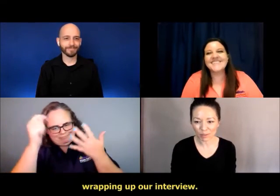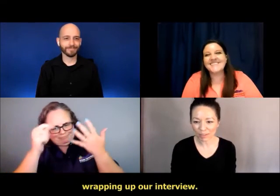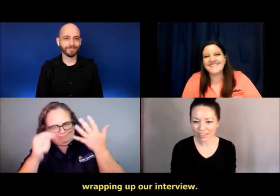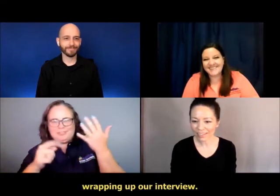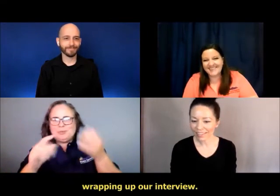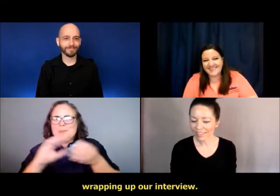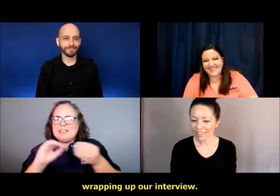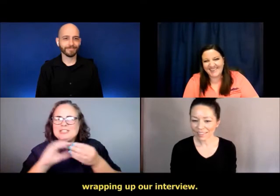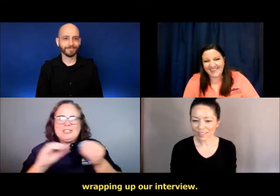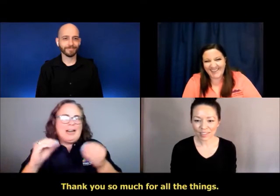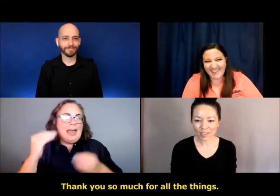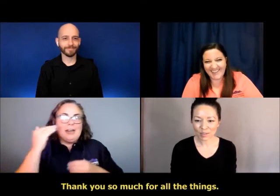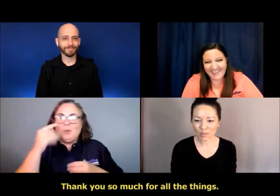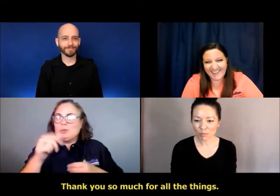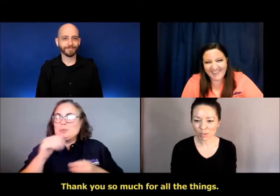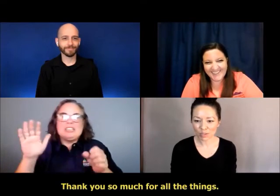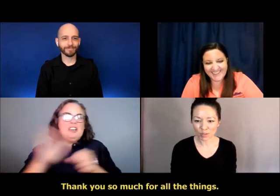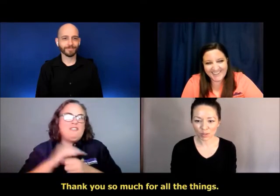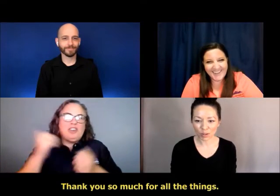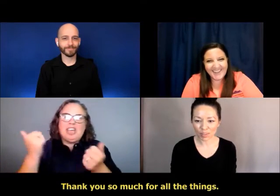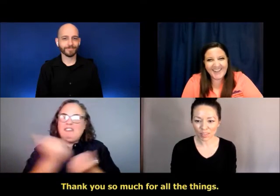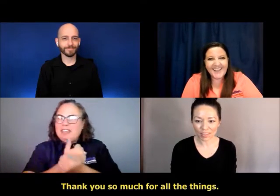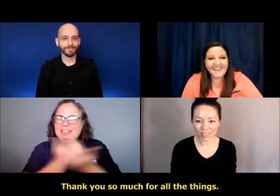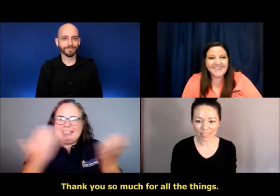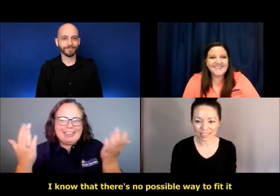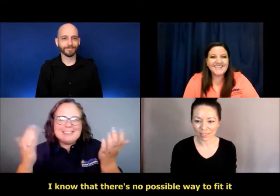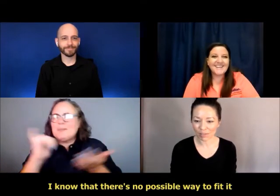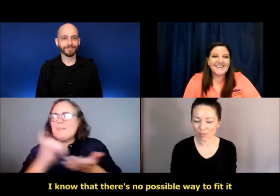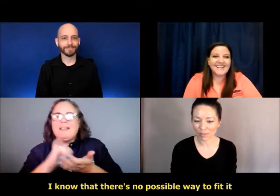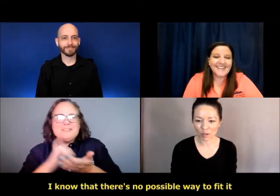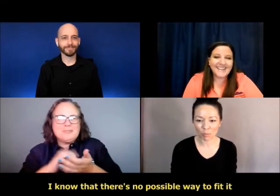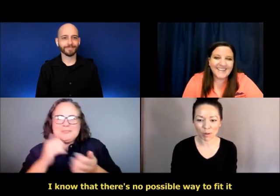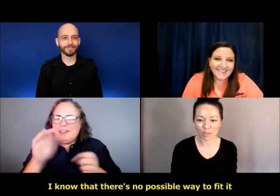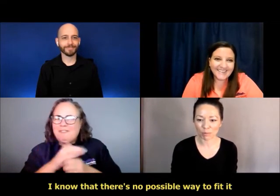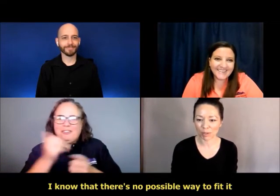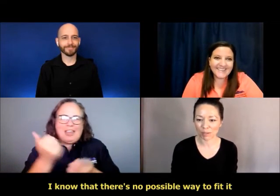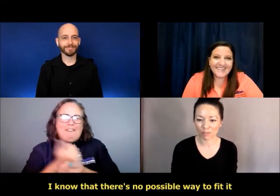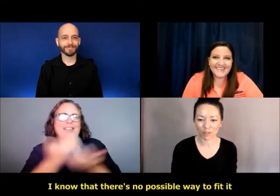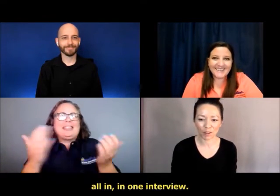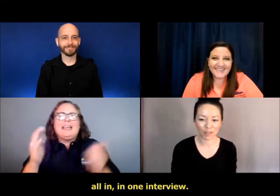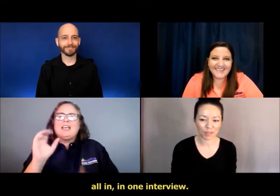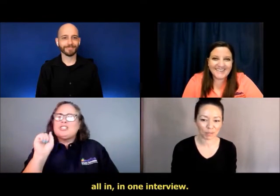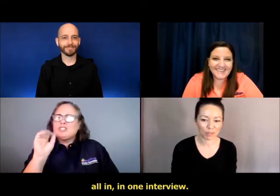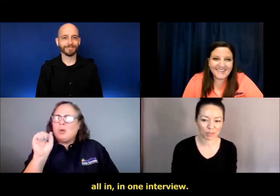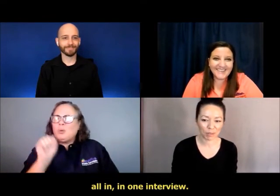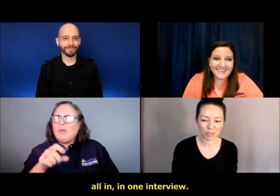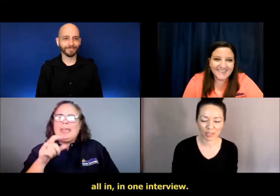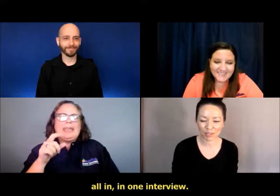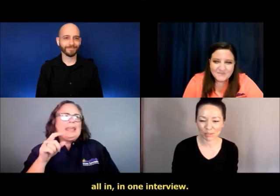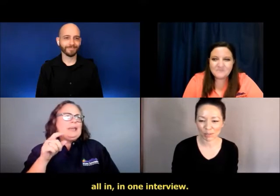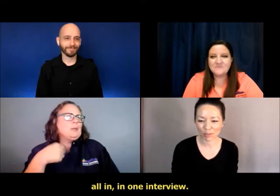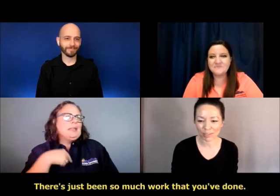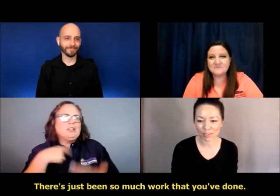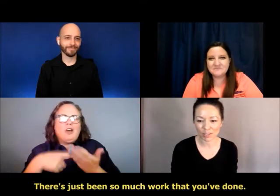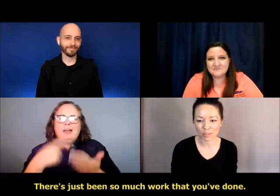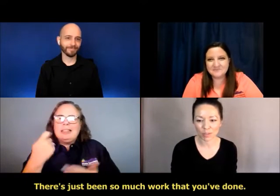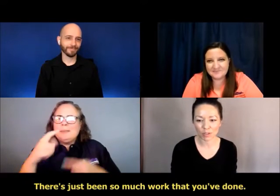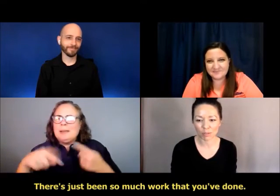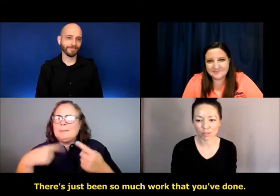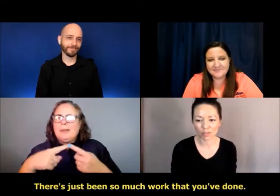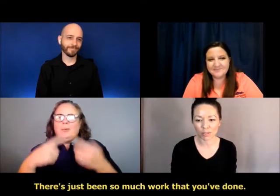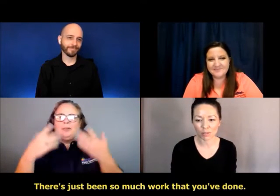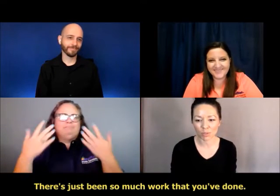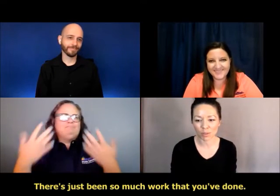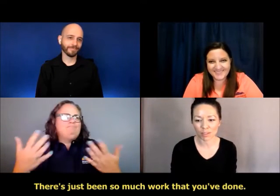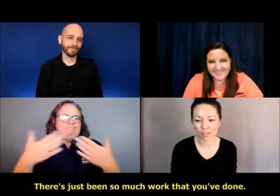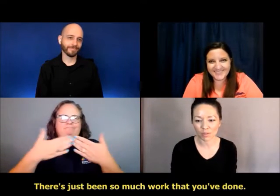interview. Uh, thank you so much for all the things. I know that there's no possible way to fit it all in, in one interview. There's just been